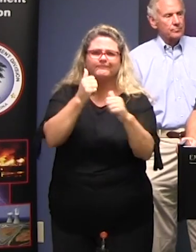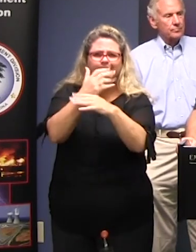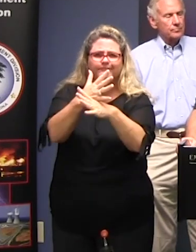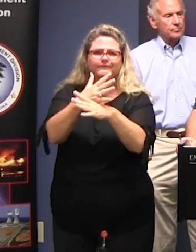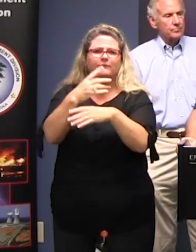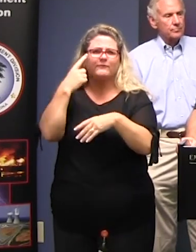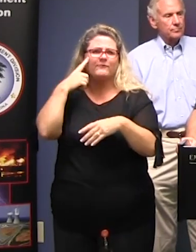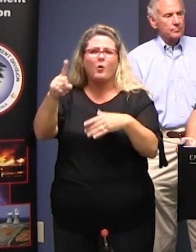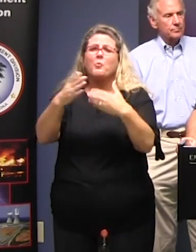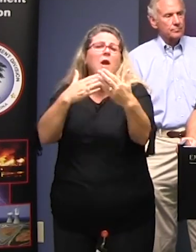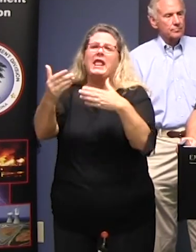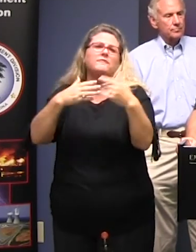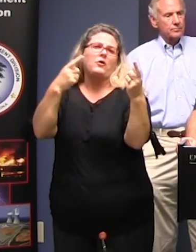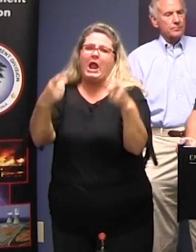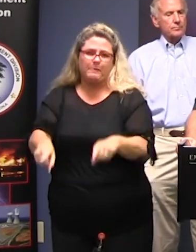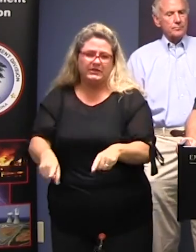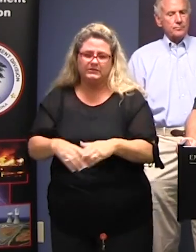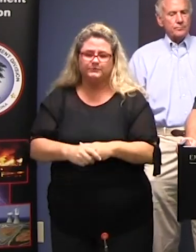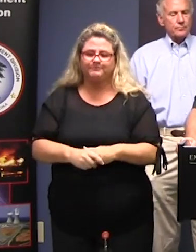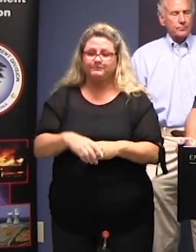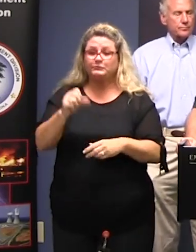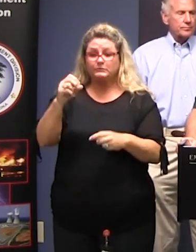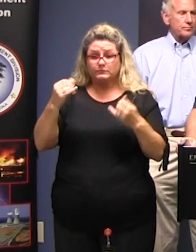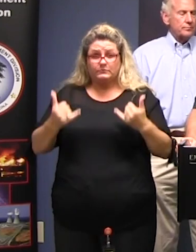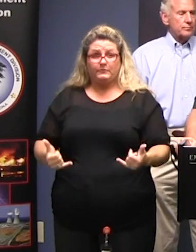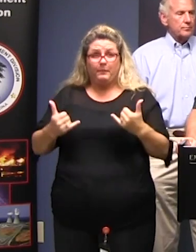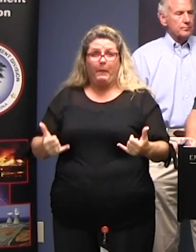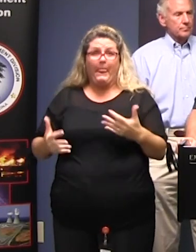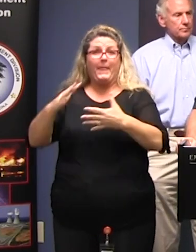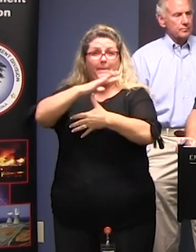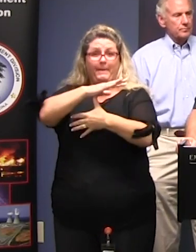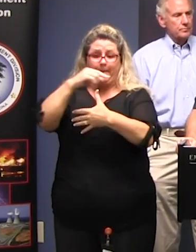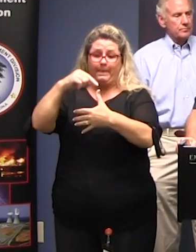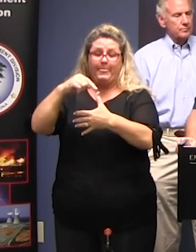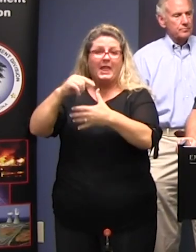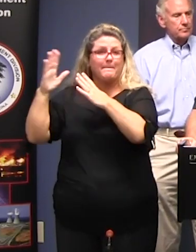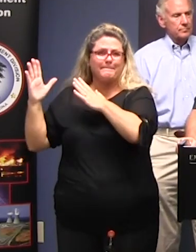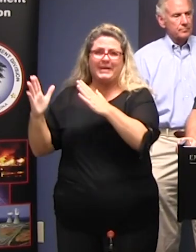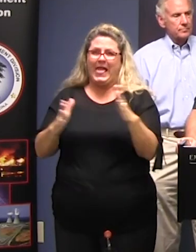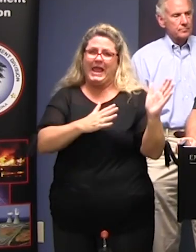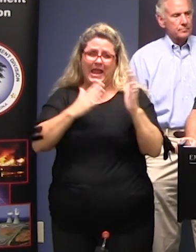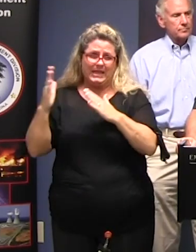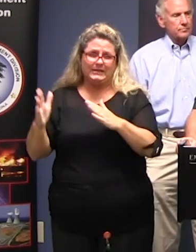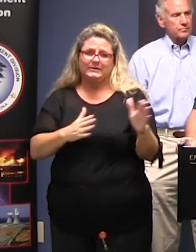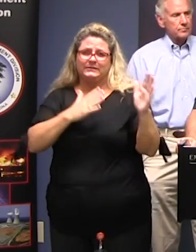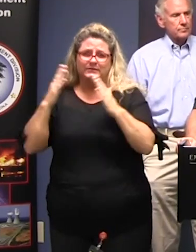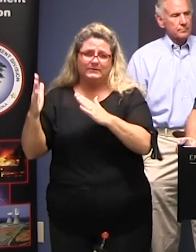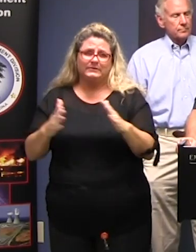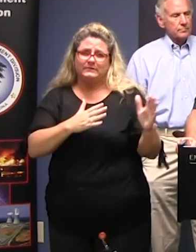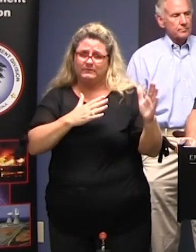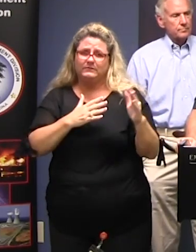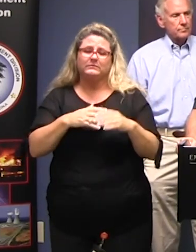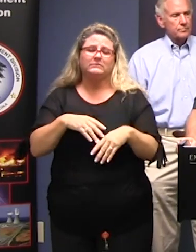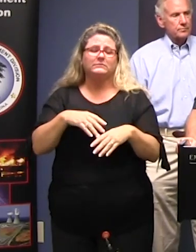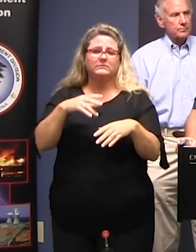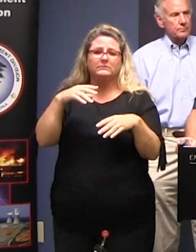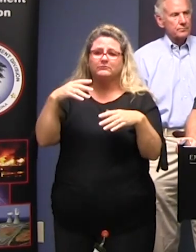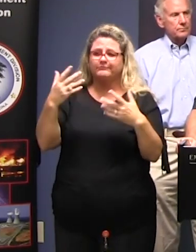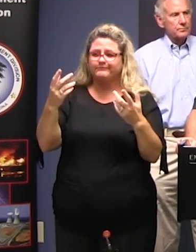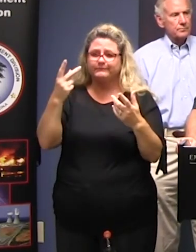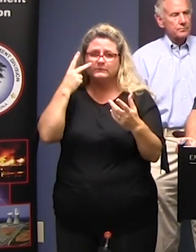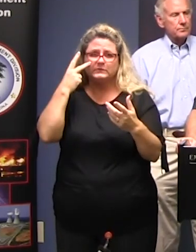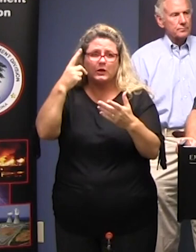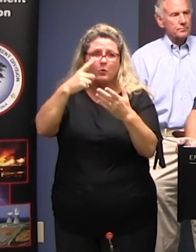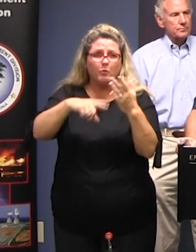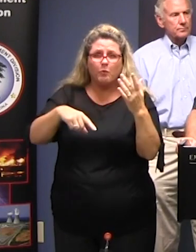have and right now our current priority is planning we're taking a look at you know the potential of the